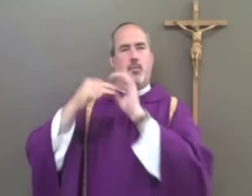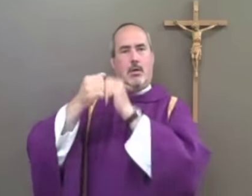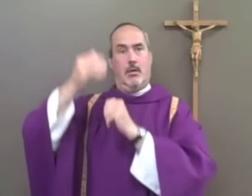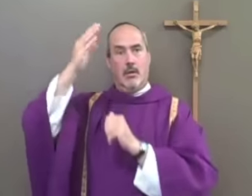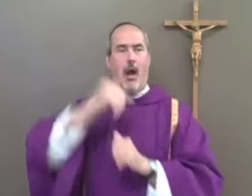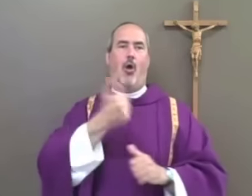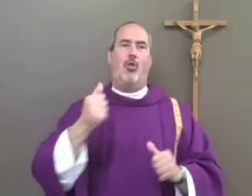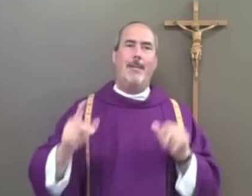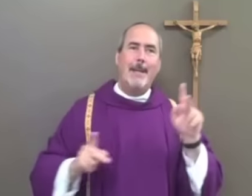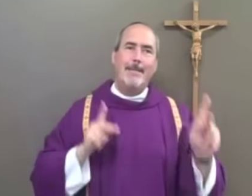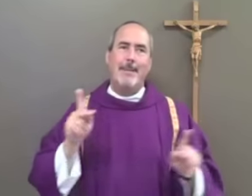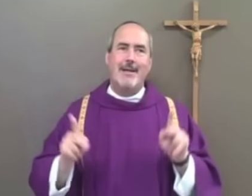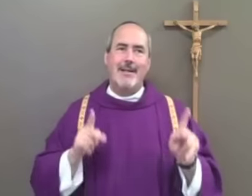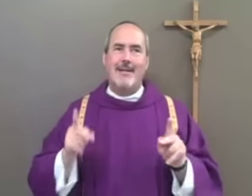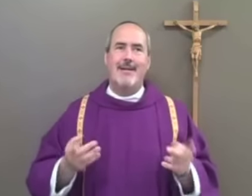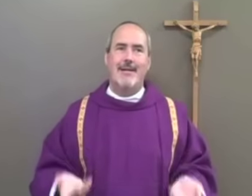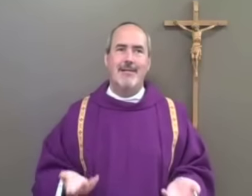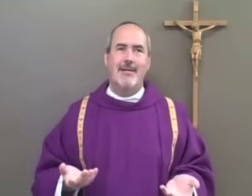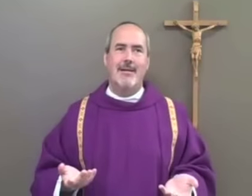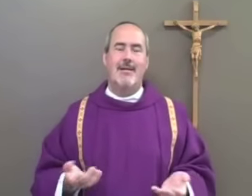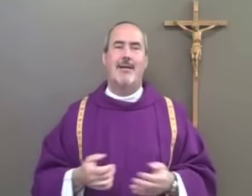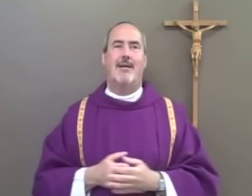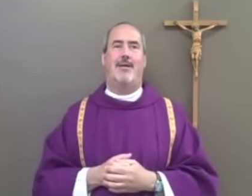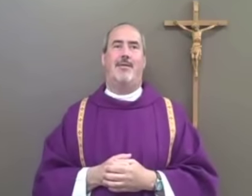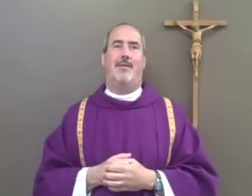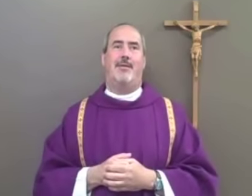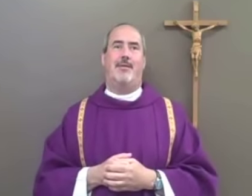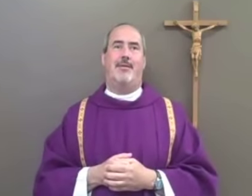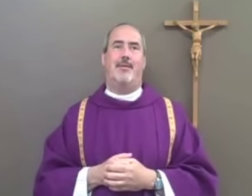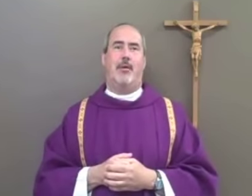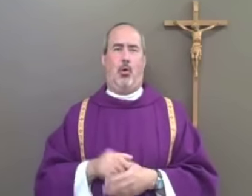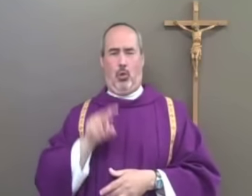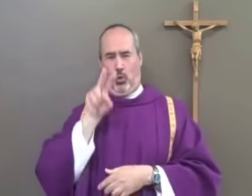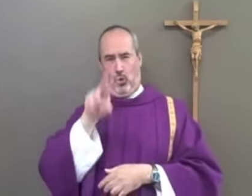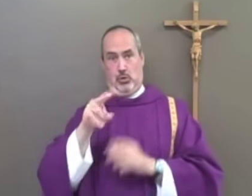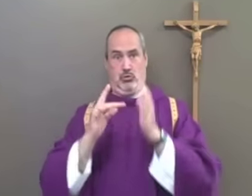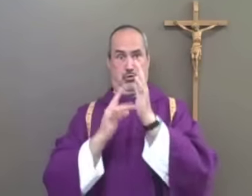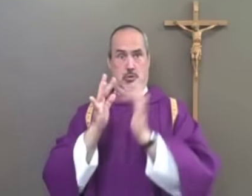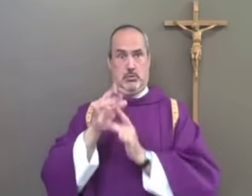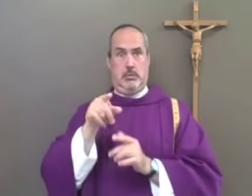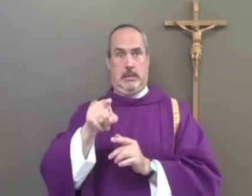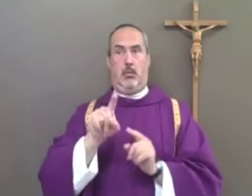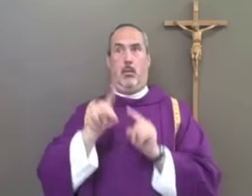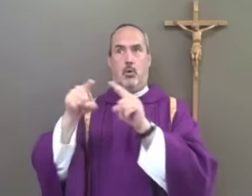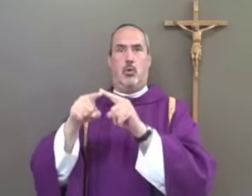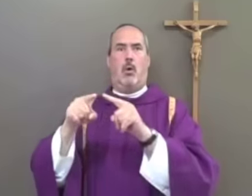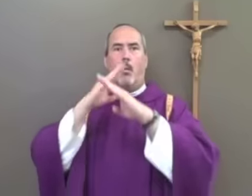us, and for us to be able to recognize what prevents us from having that relationship with Him and with other people.